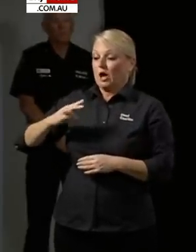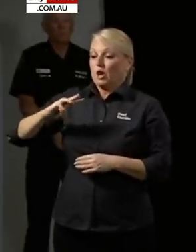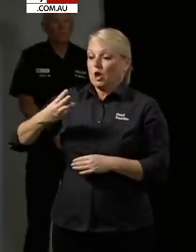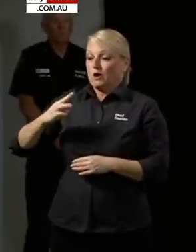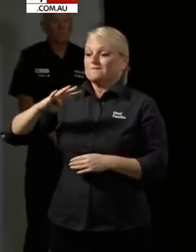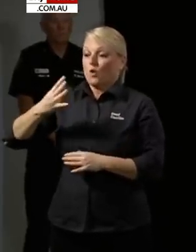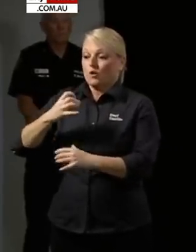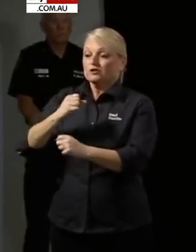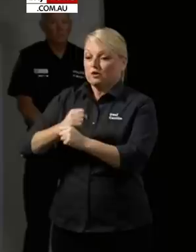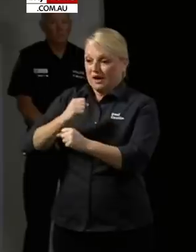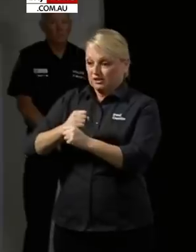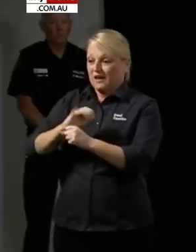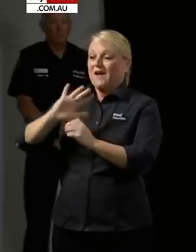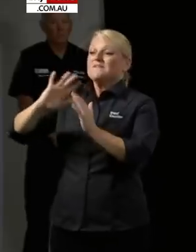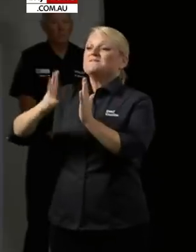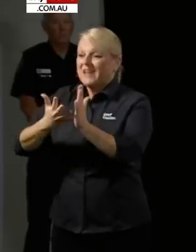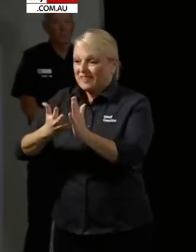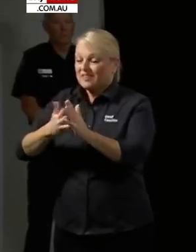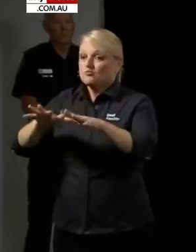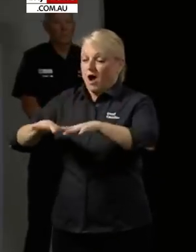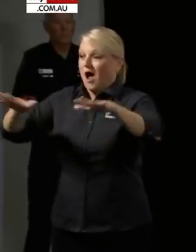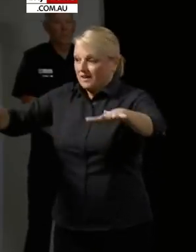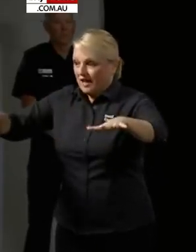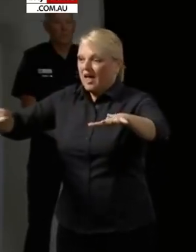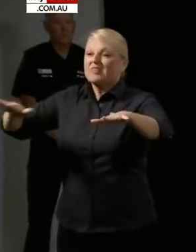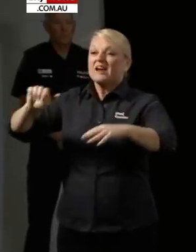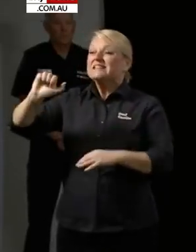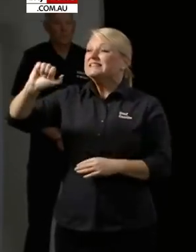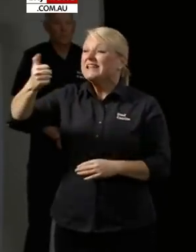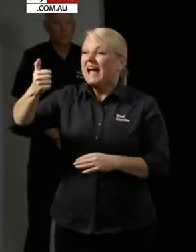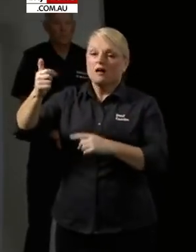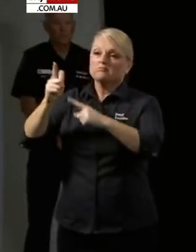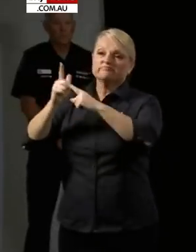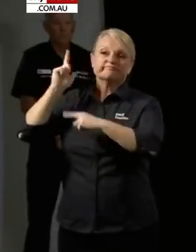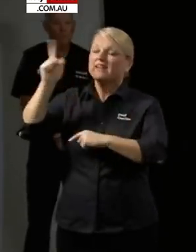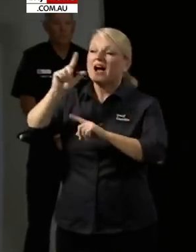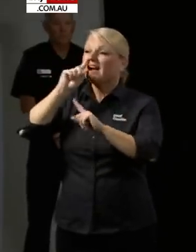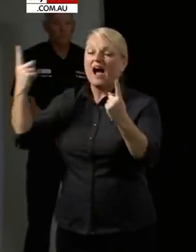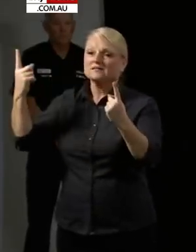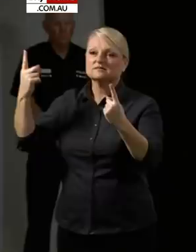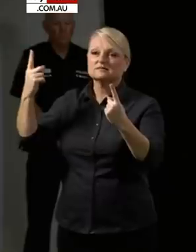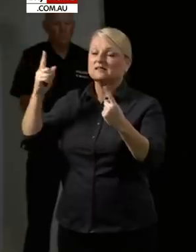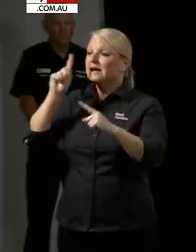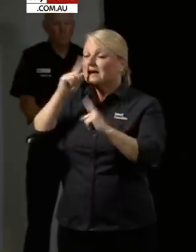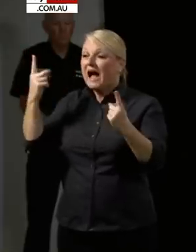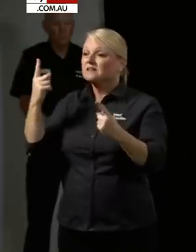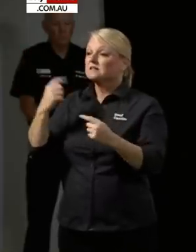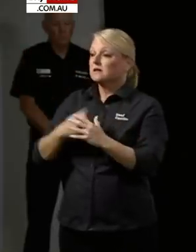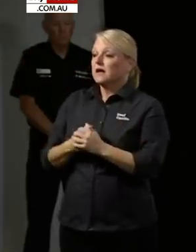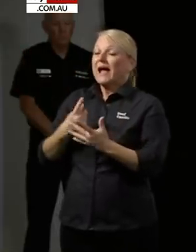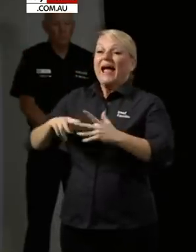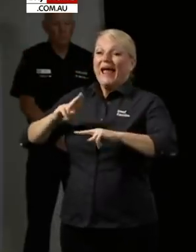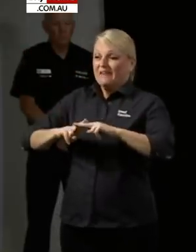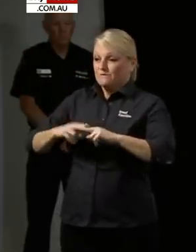We don't have any time to wait if I just thought about this all day and then told the Police Commission the Premier to tonight we would